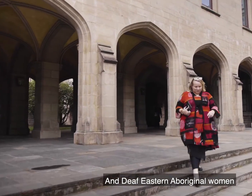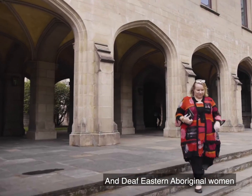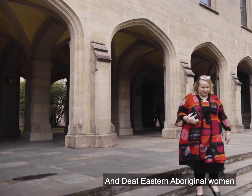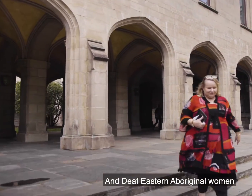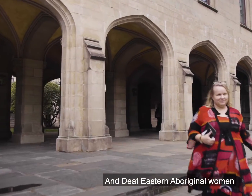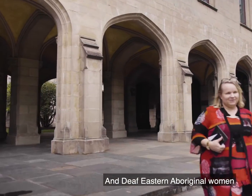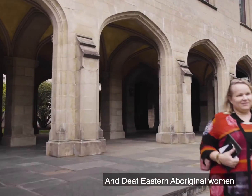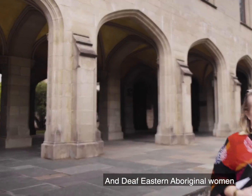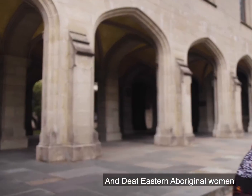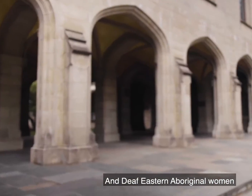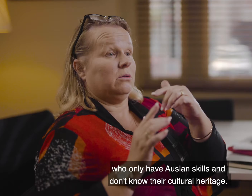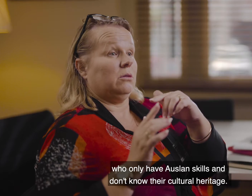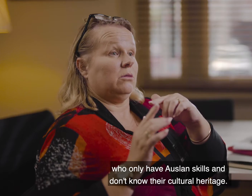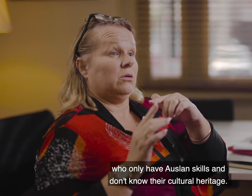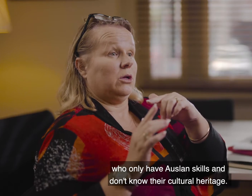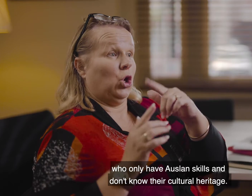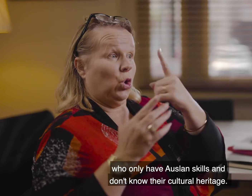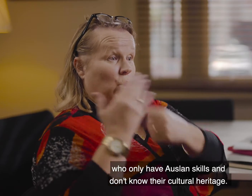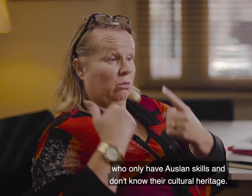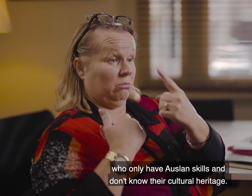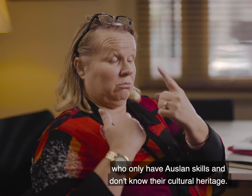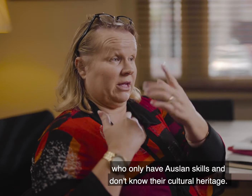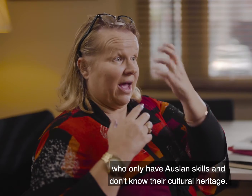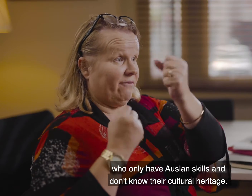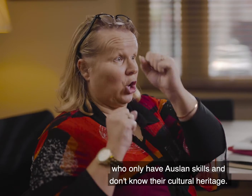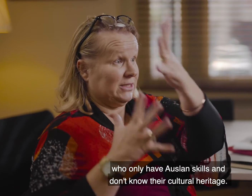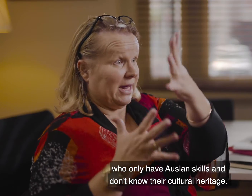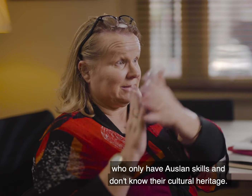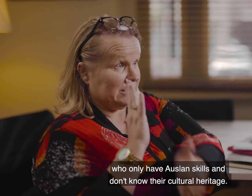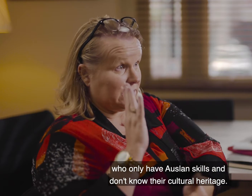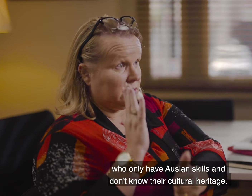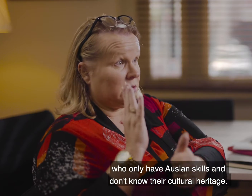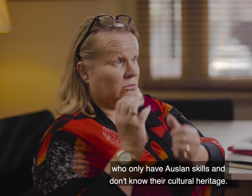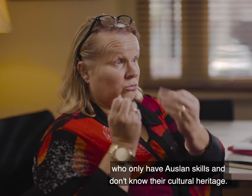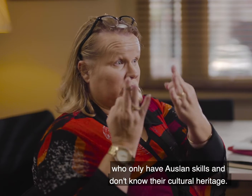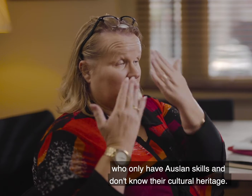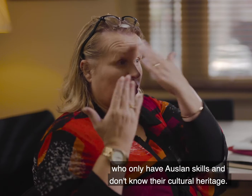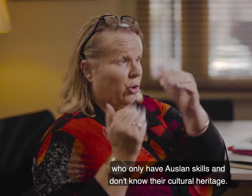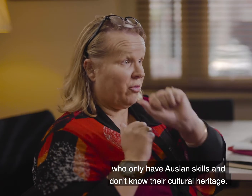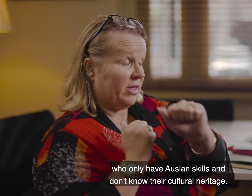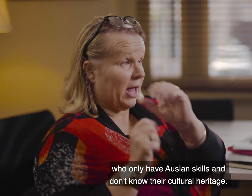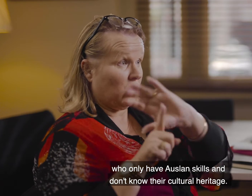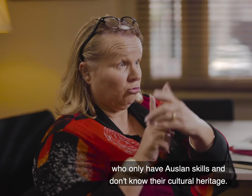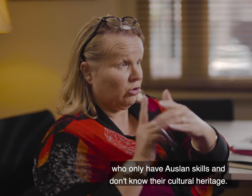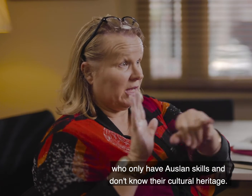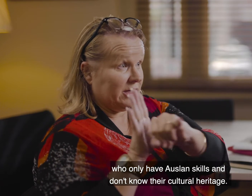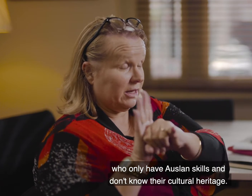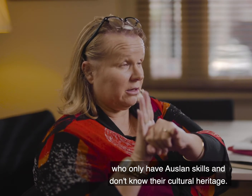Aboriginal women who only have Auslan skills and don't know their cultural heritage. Bringing